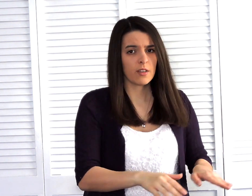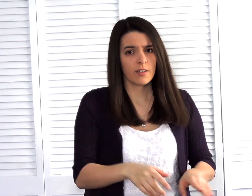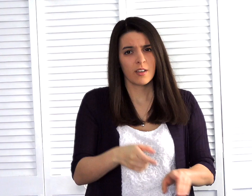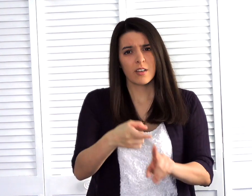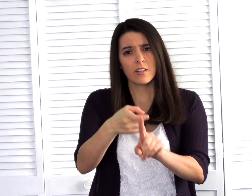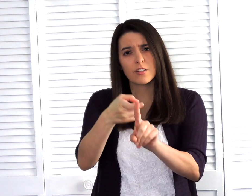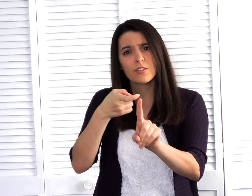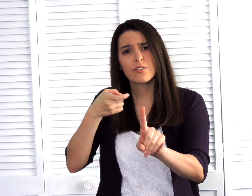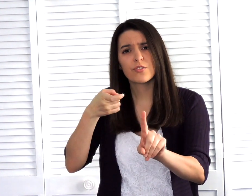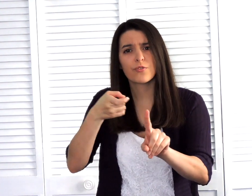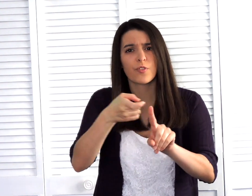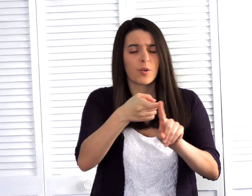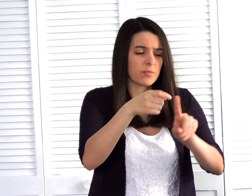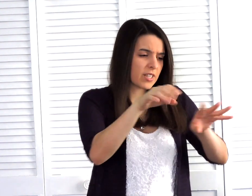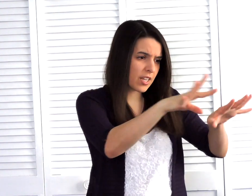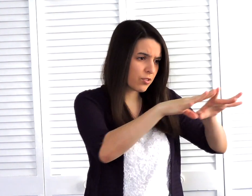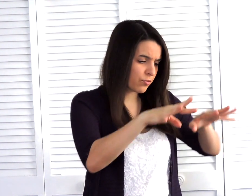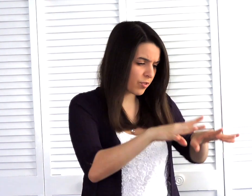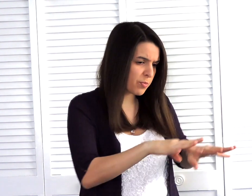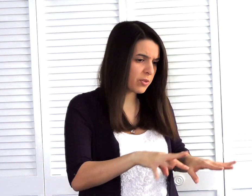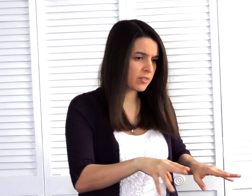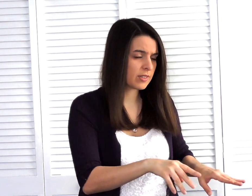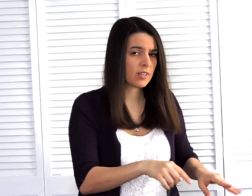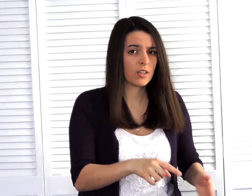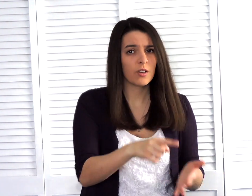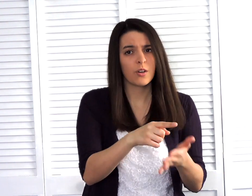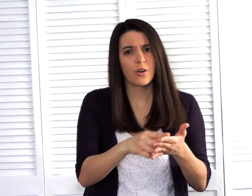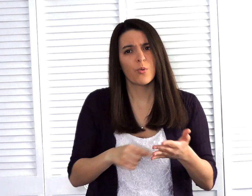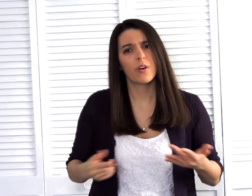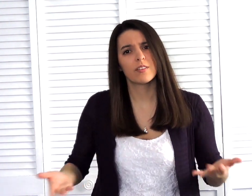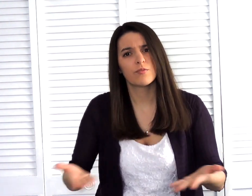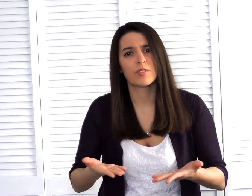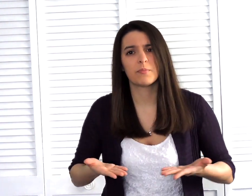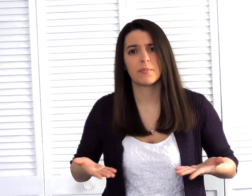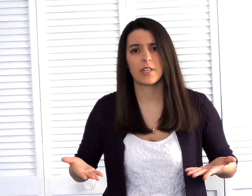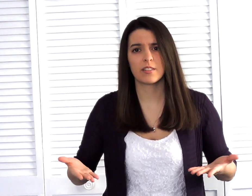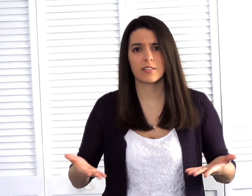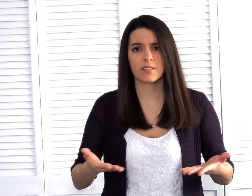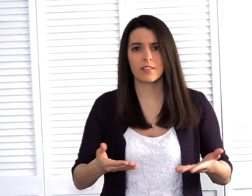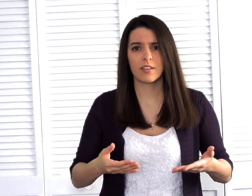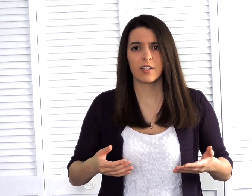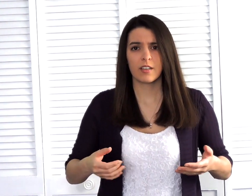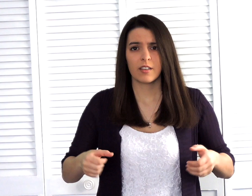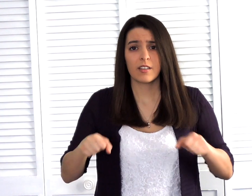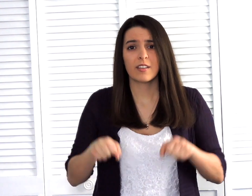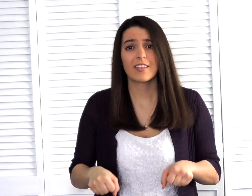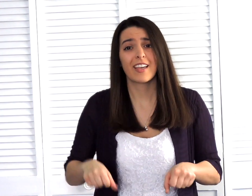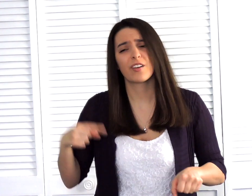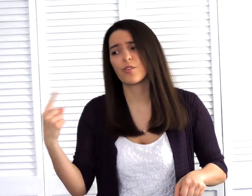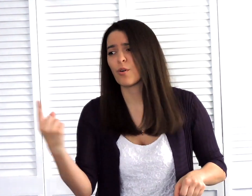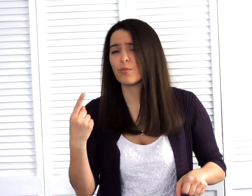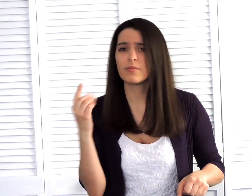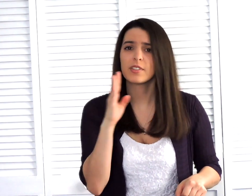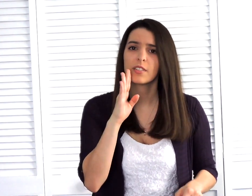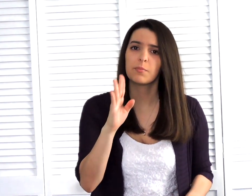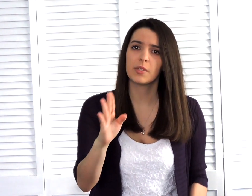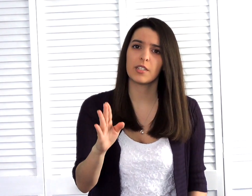Cause from that rubble, what remains, can only be